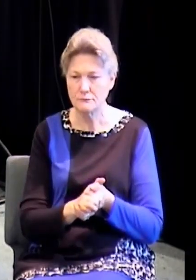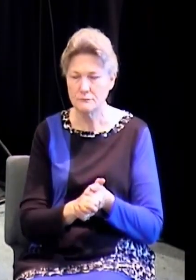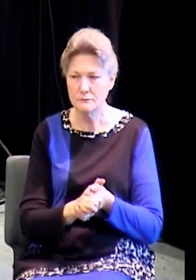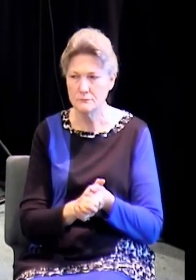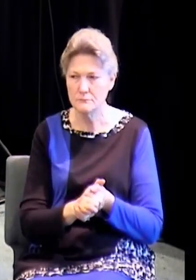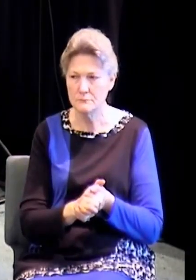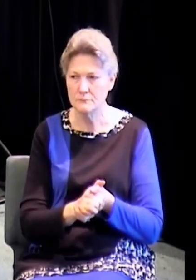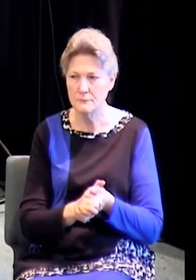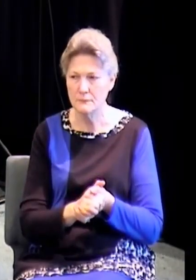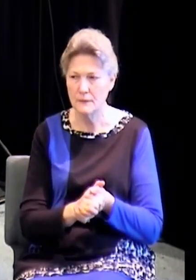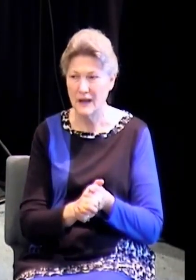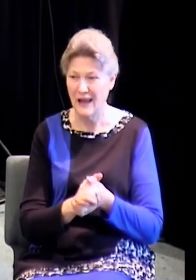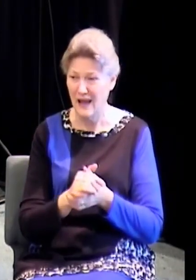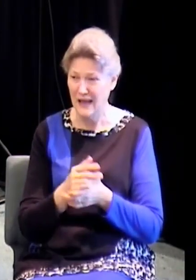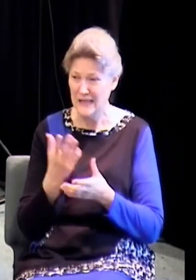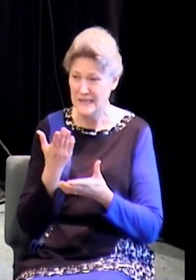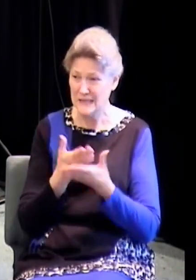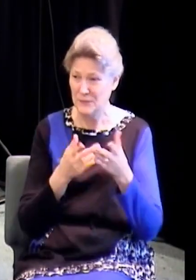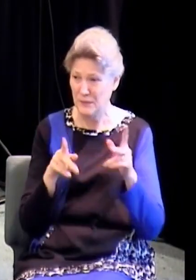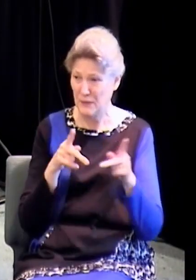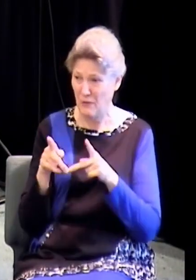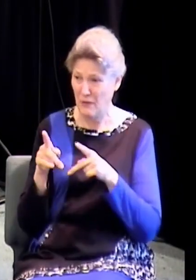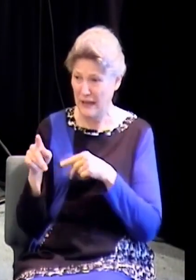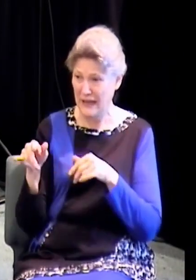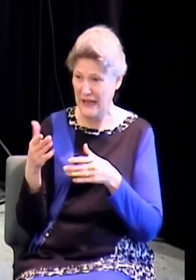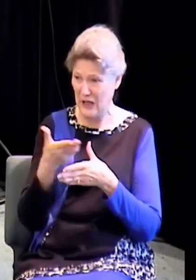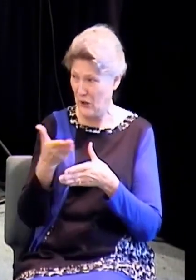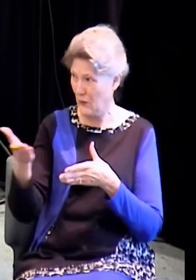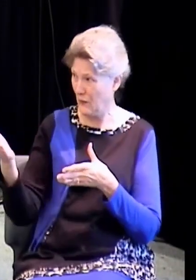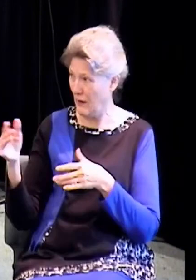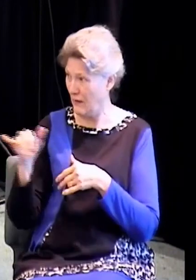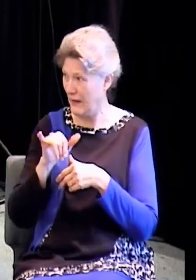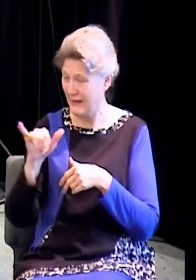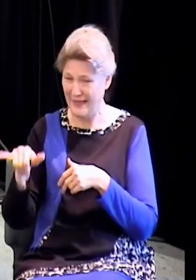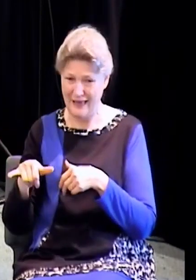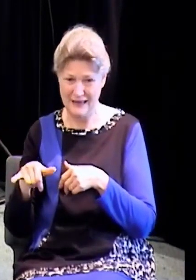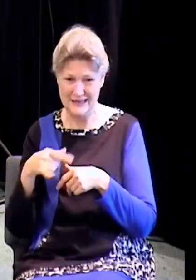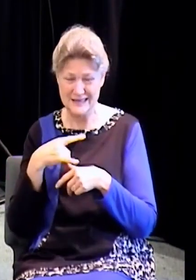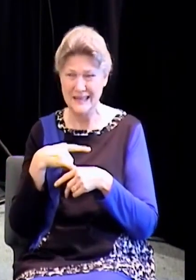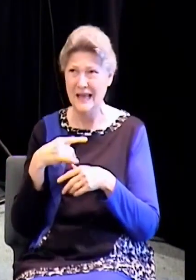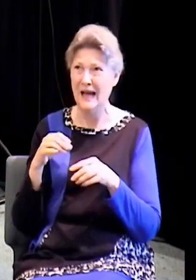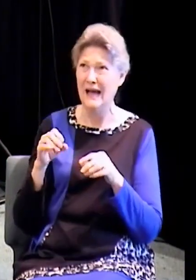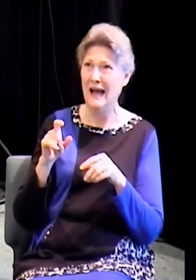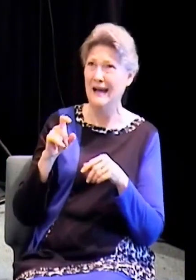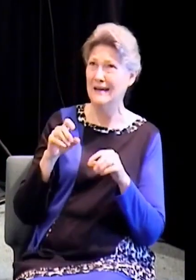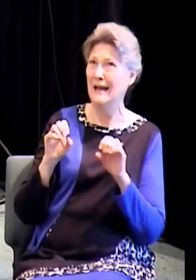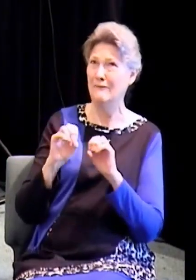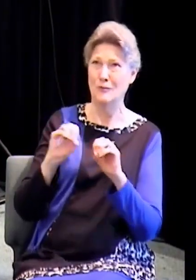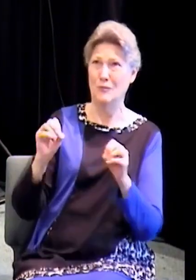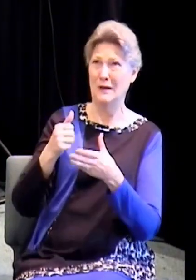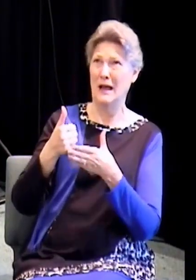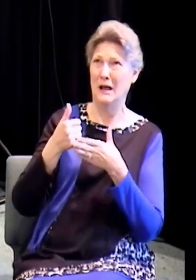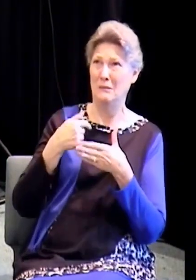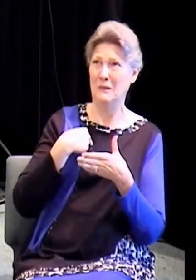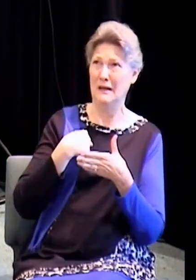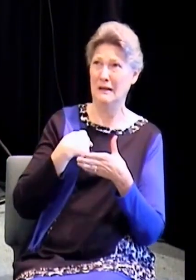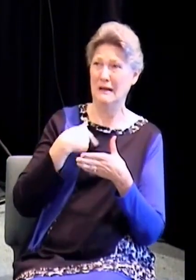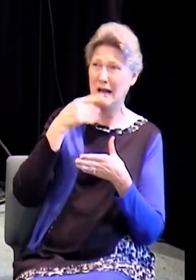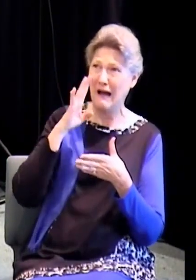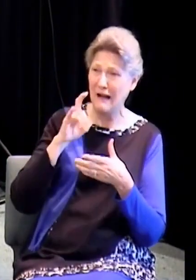walked up to that person and he said, you want to be whole? yeah. Yeah, I do. I just need to get to the water.